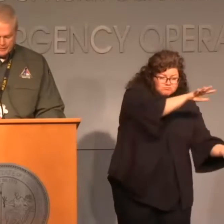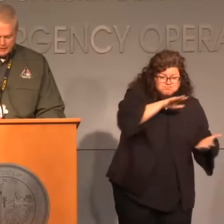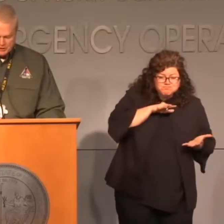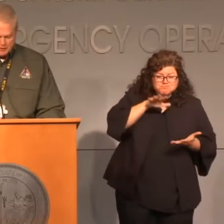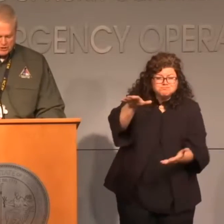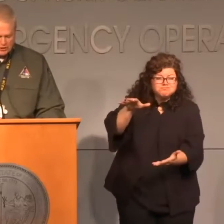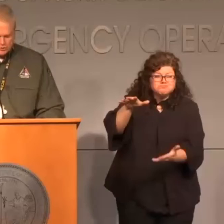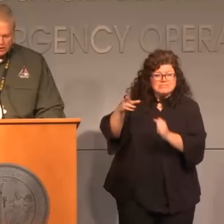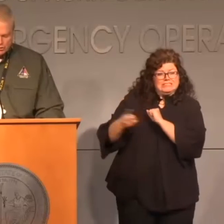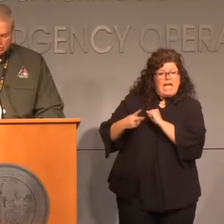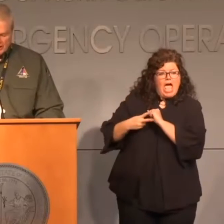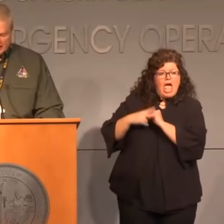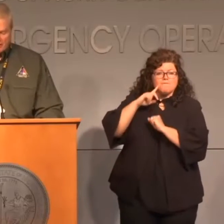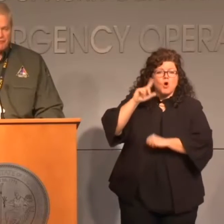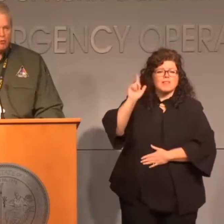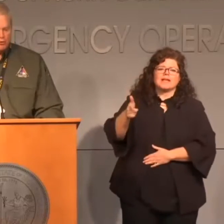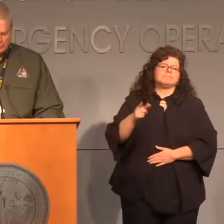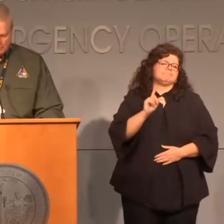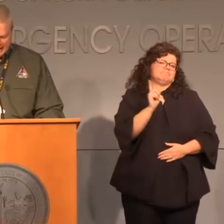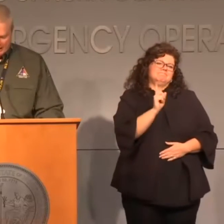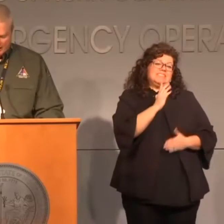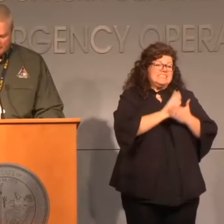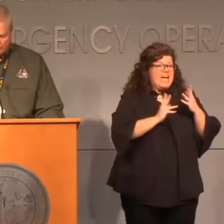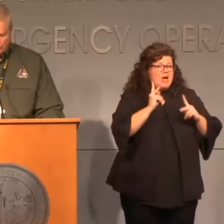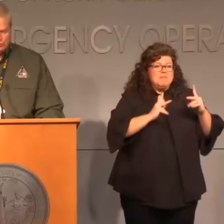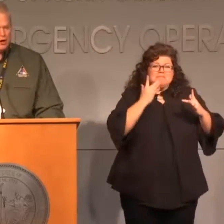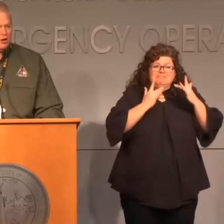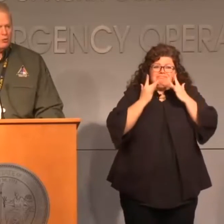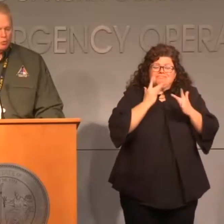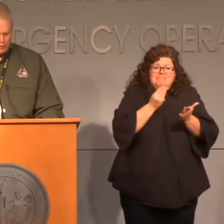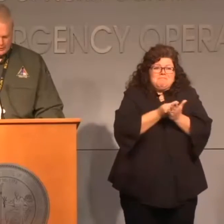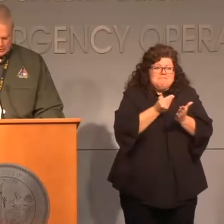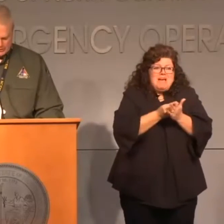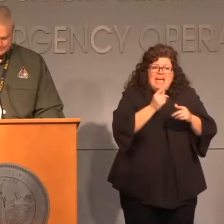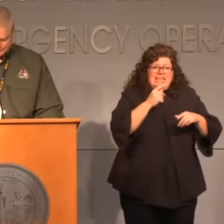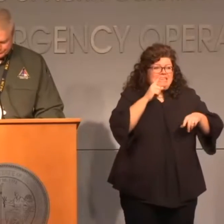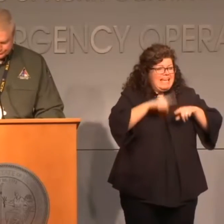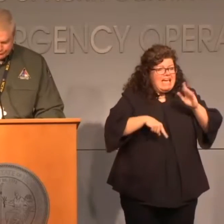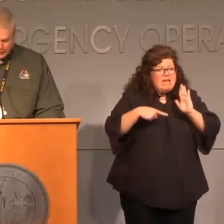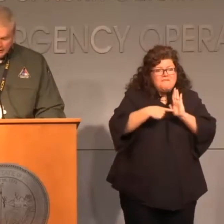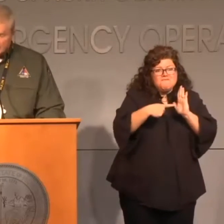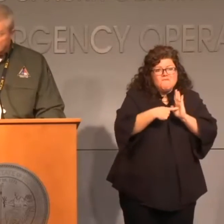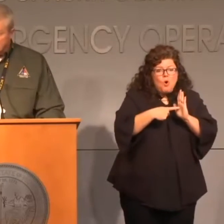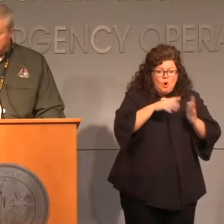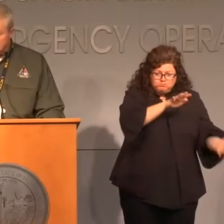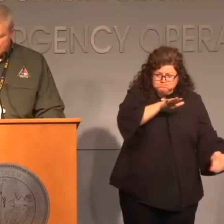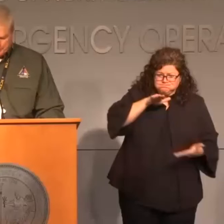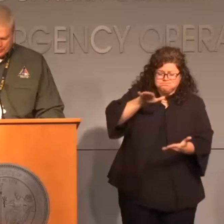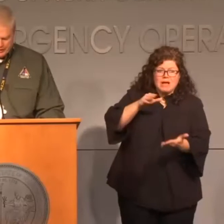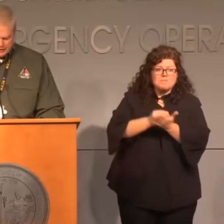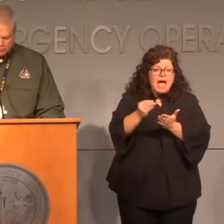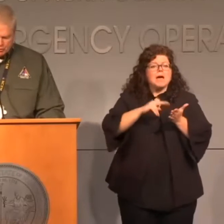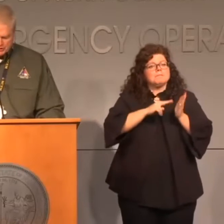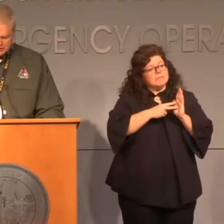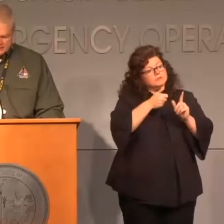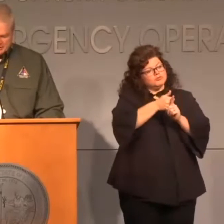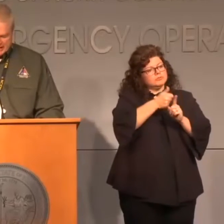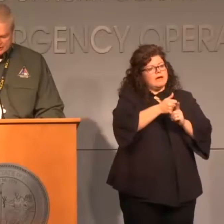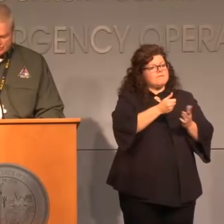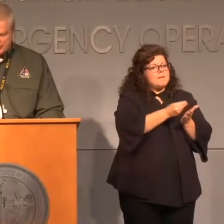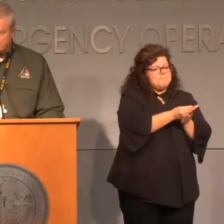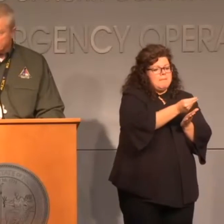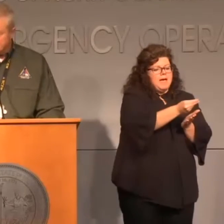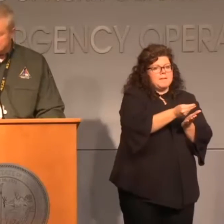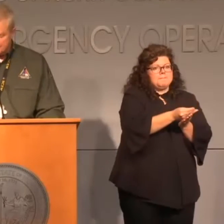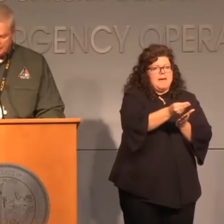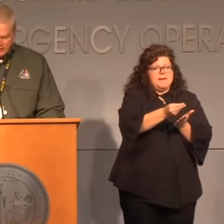others, especially those who can't afford to buy a lot of food all at once. Governor Cooper has requested a